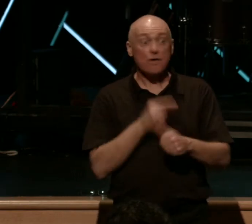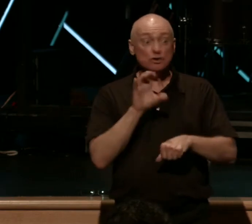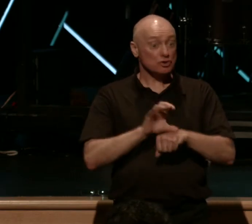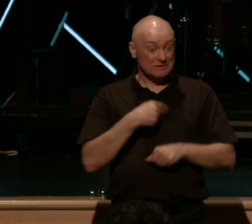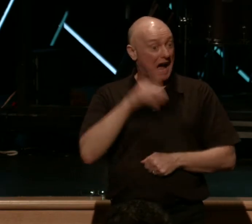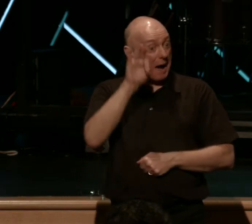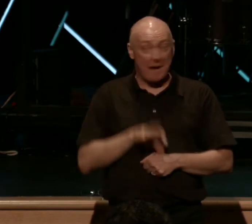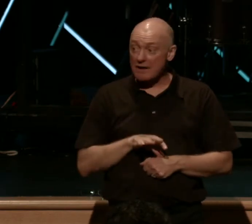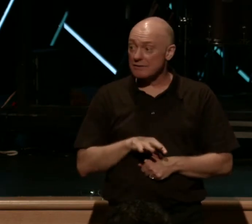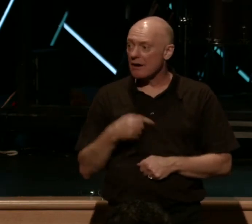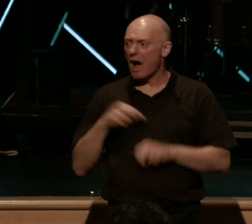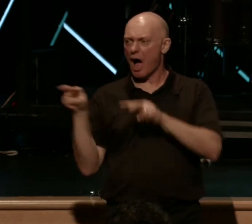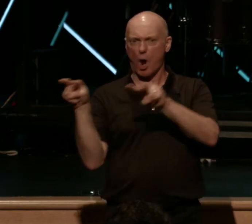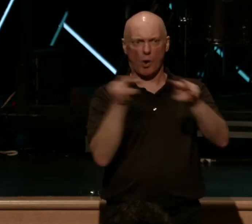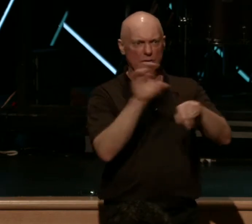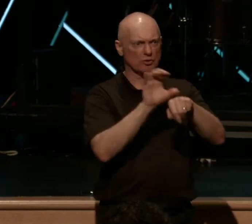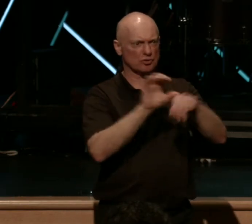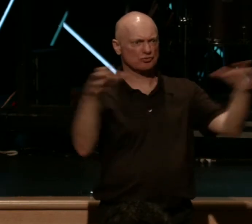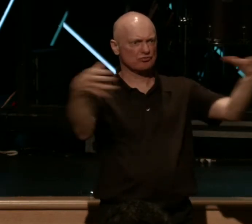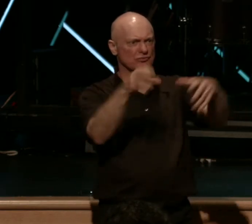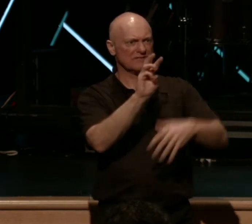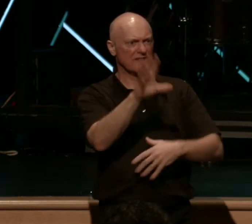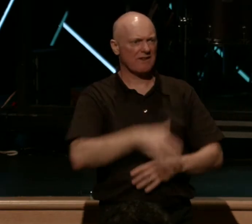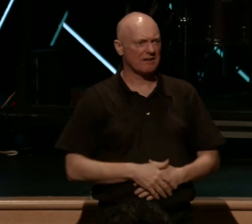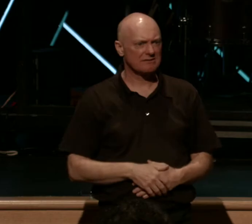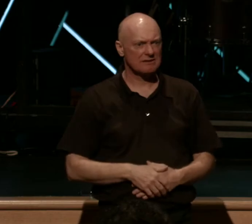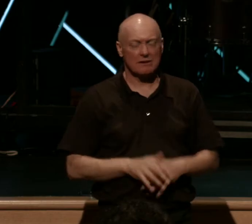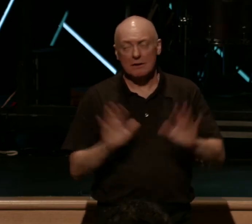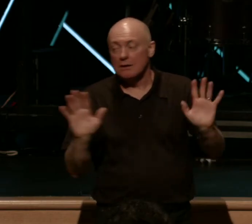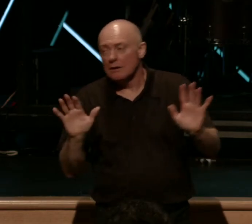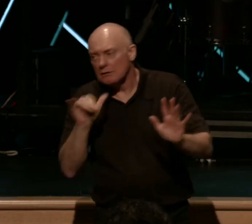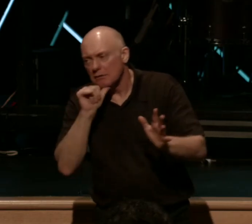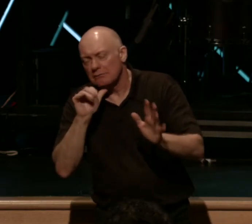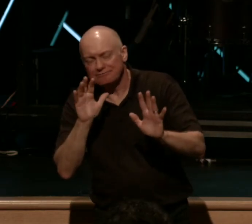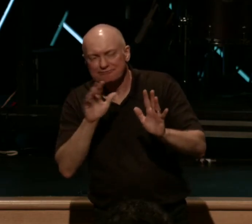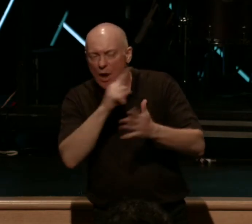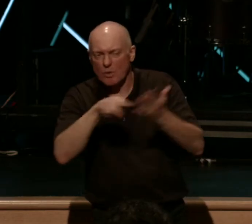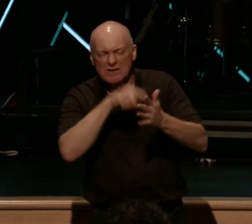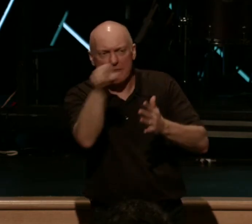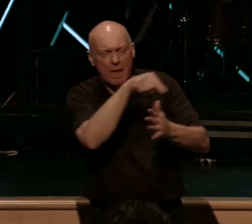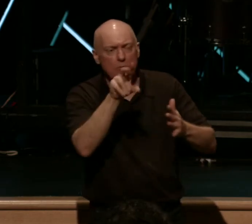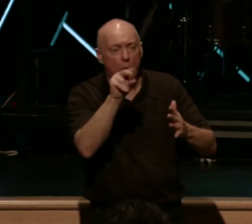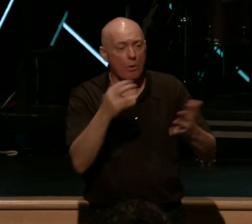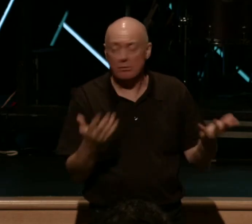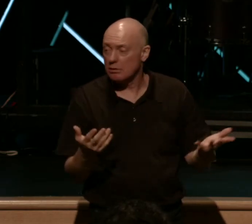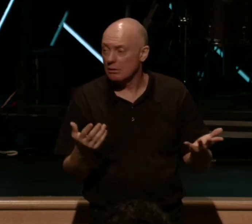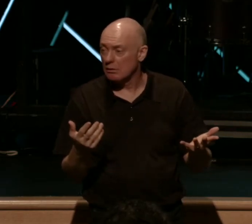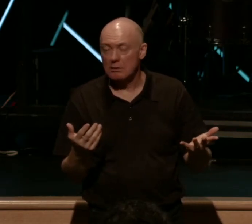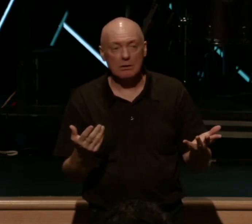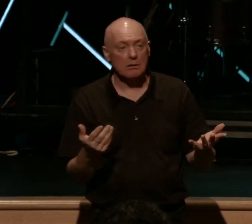and I looked out at my congregation, no indictment on them and I asked myself the same question and you know what I answered? I had no one either.